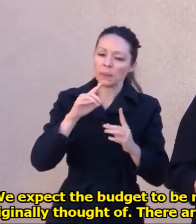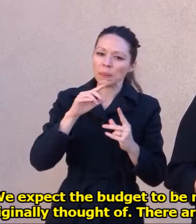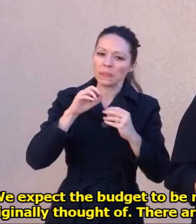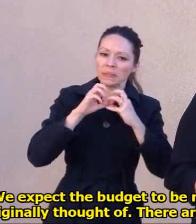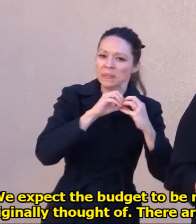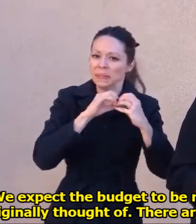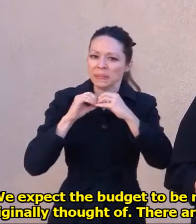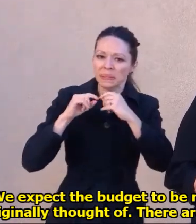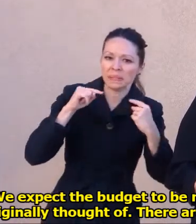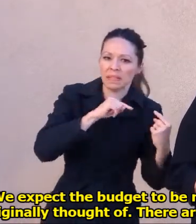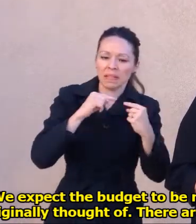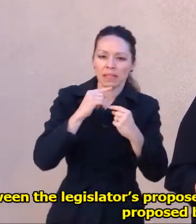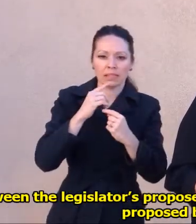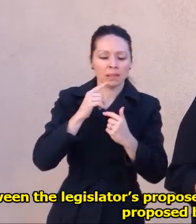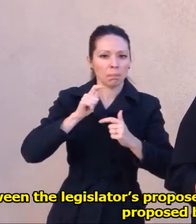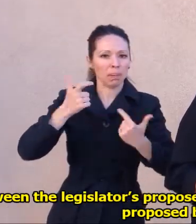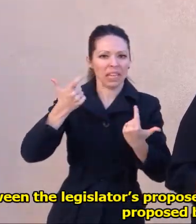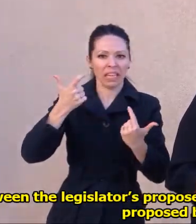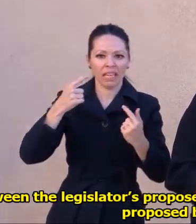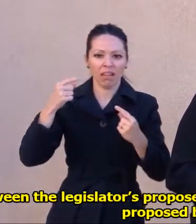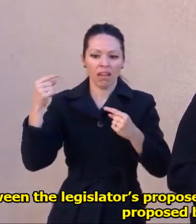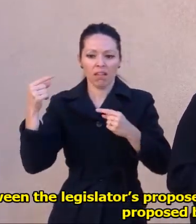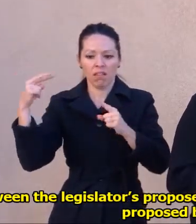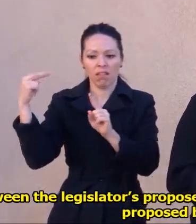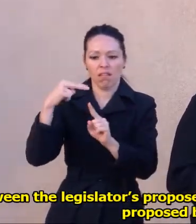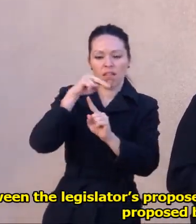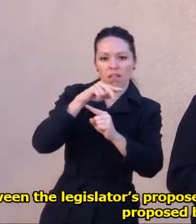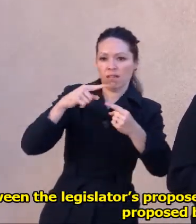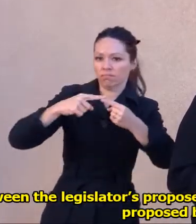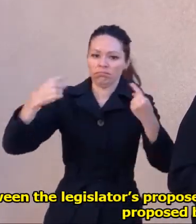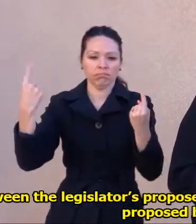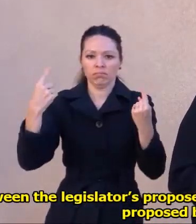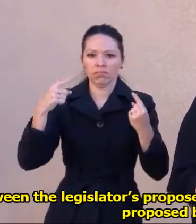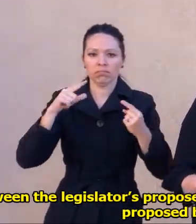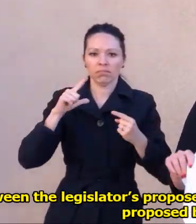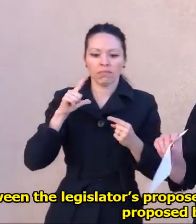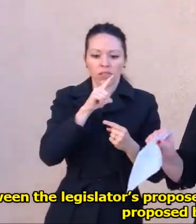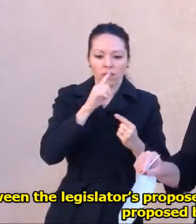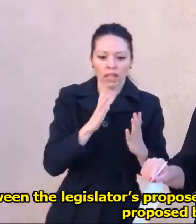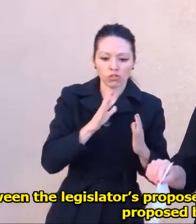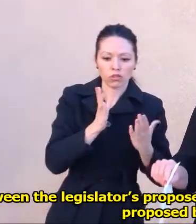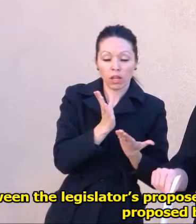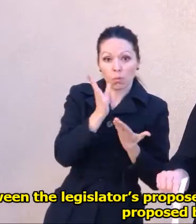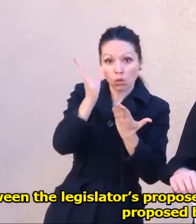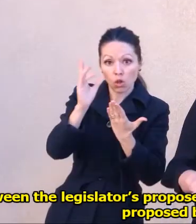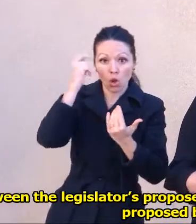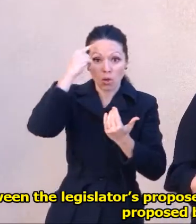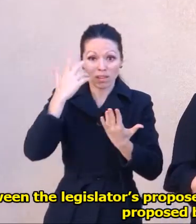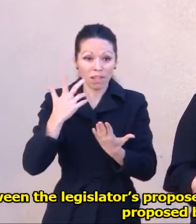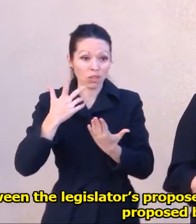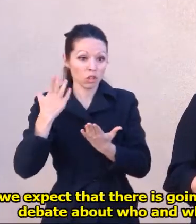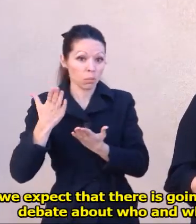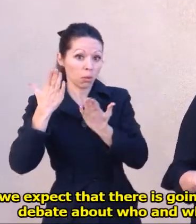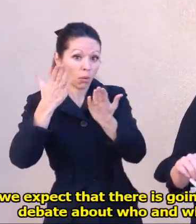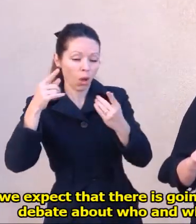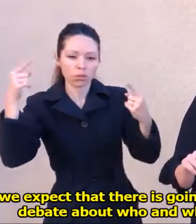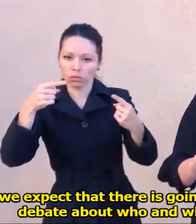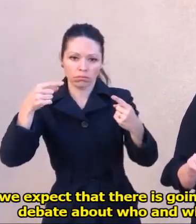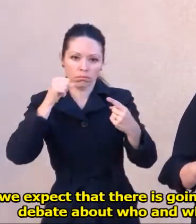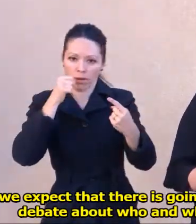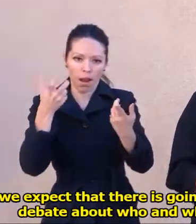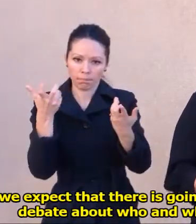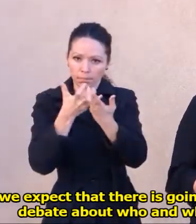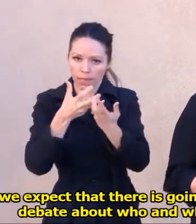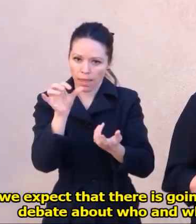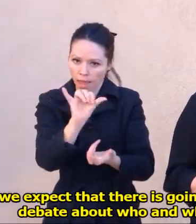some huge discrepancies between the legislators' proposed budget and the Governor's proposed budget. So,